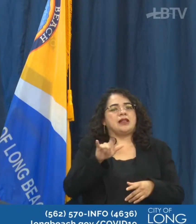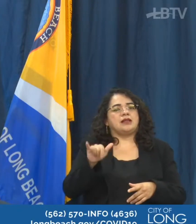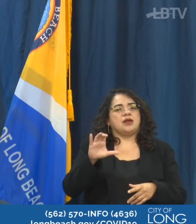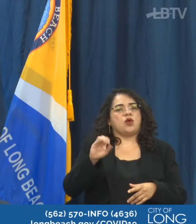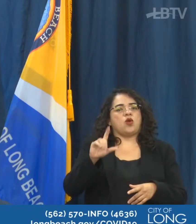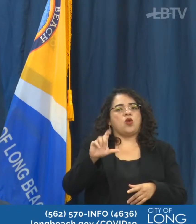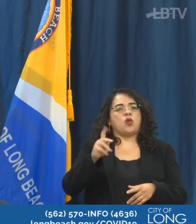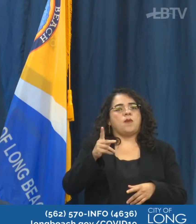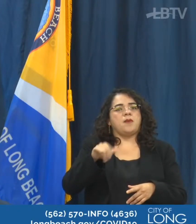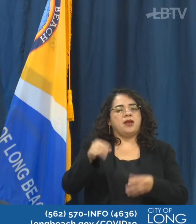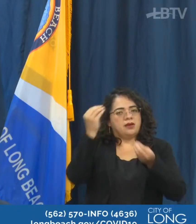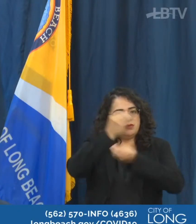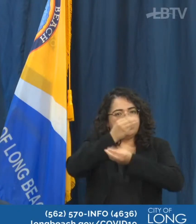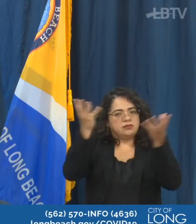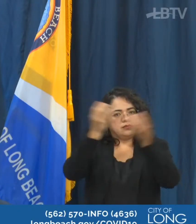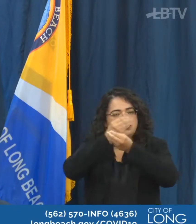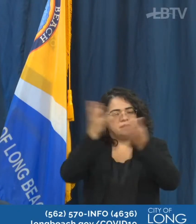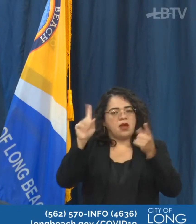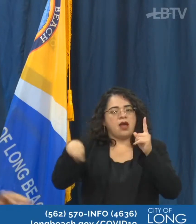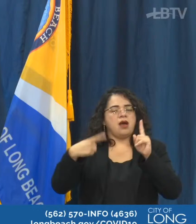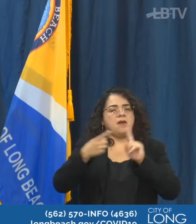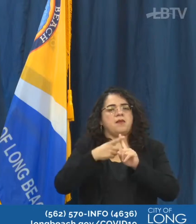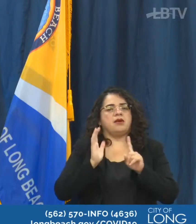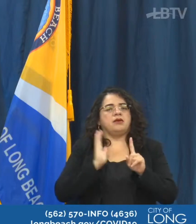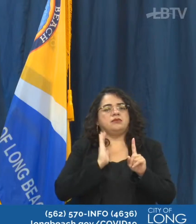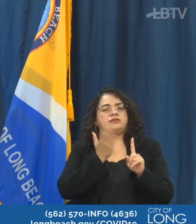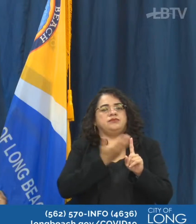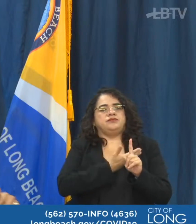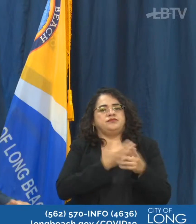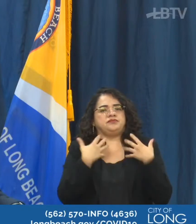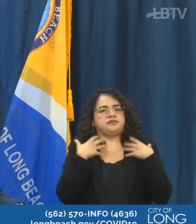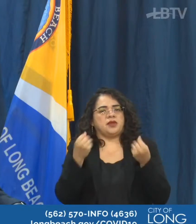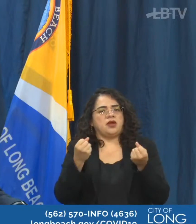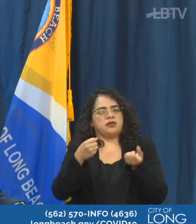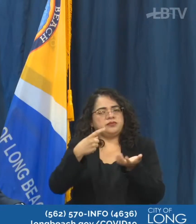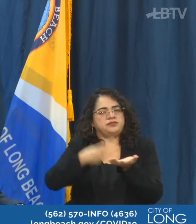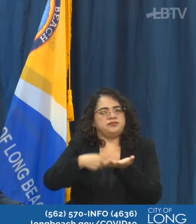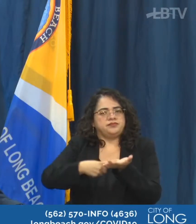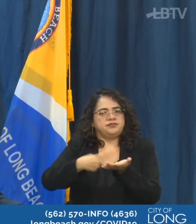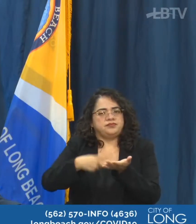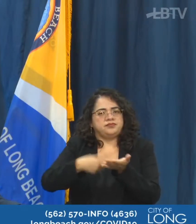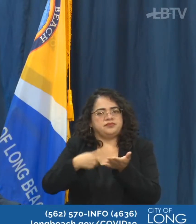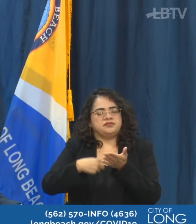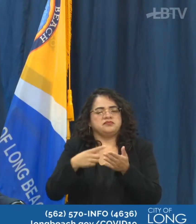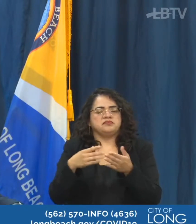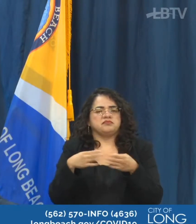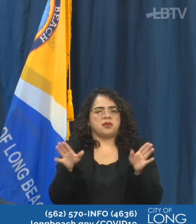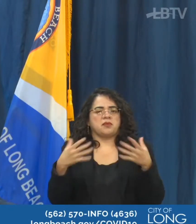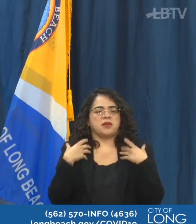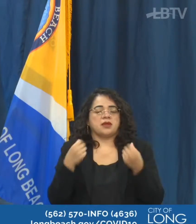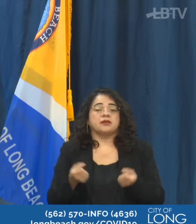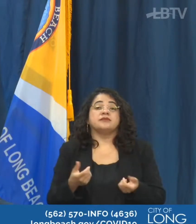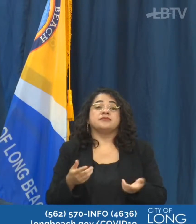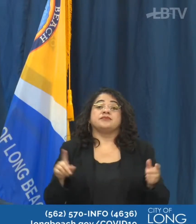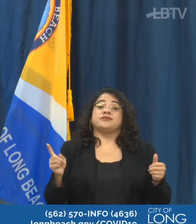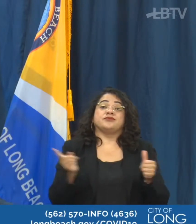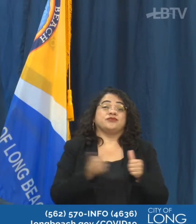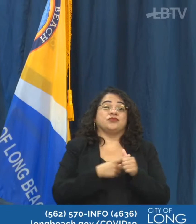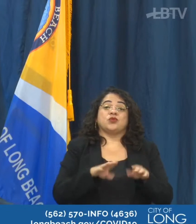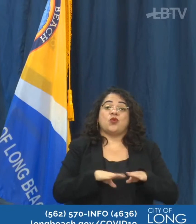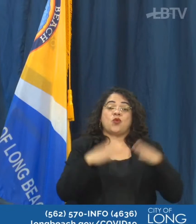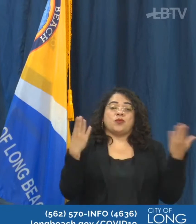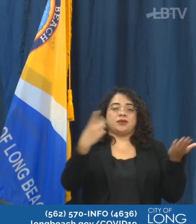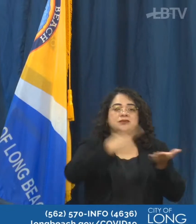any questions that we might have. Wanted to just though however just begin today by recognizing and just spending a minute